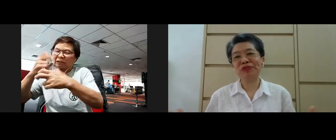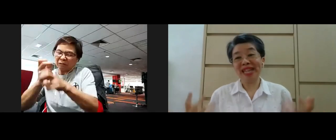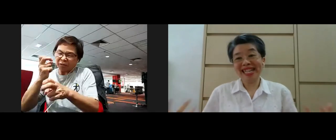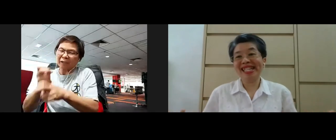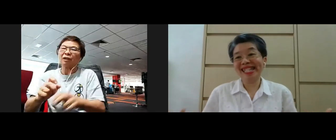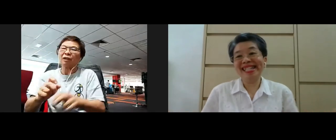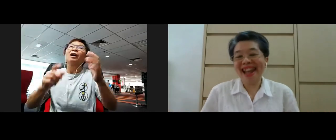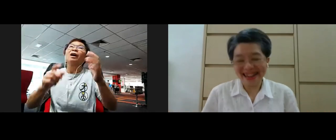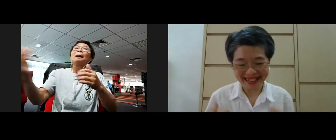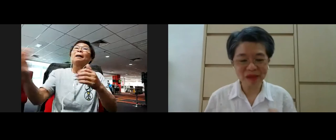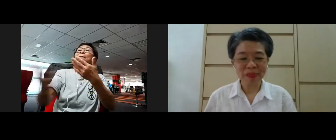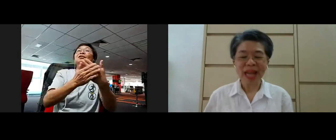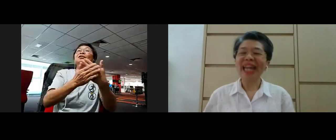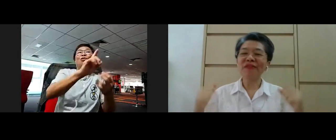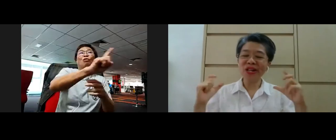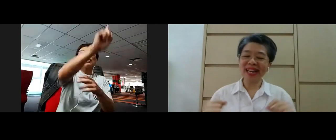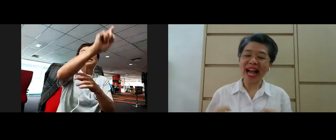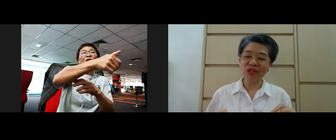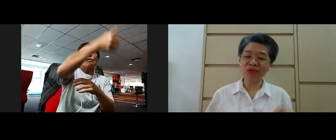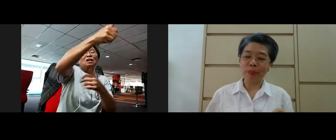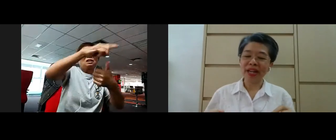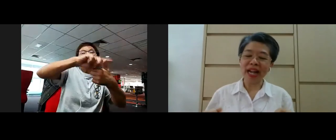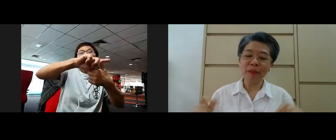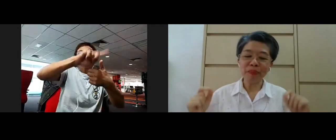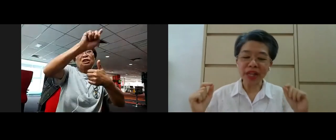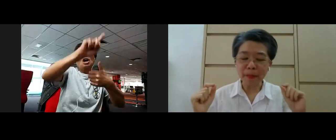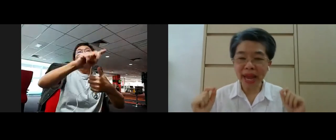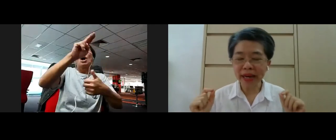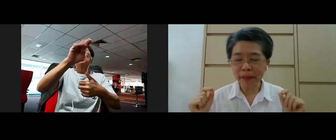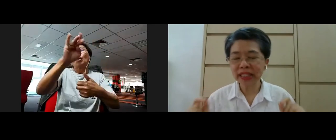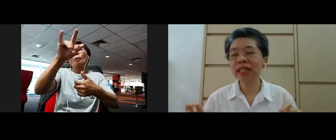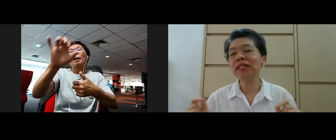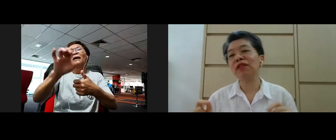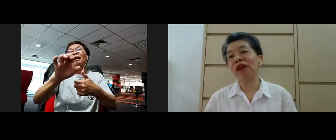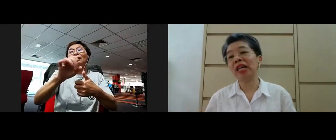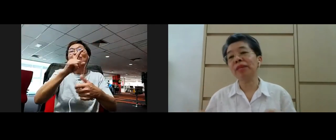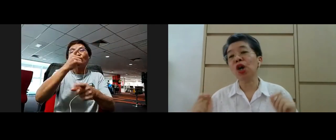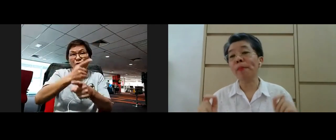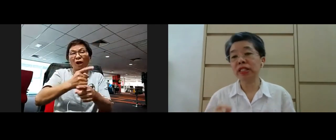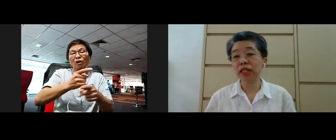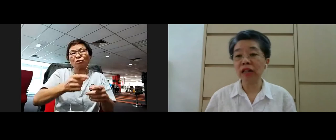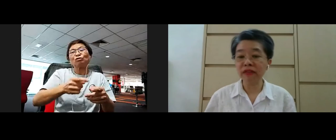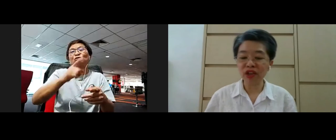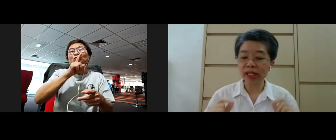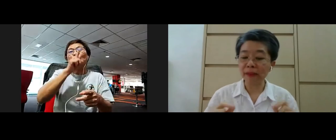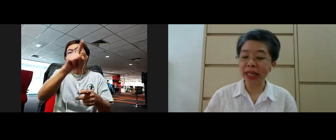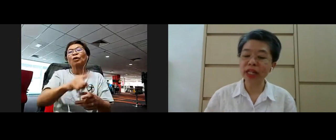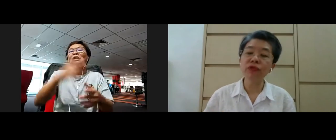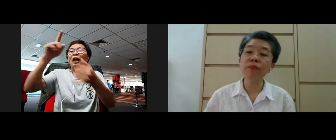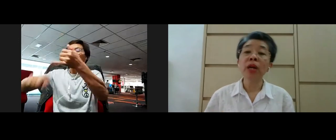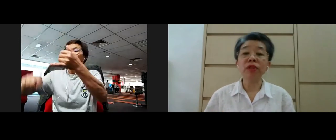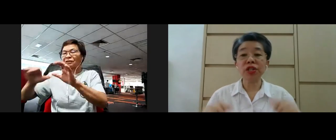noble truth yeah it's that right and of course the last group yeah the mental development or mental cultivation